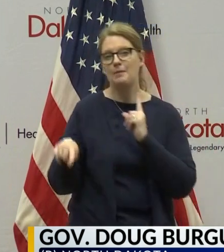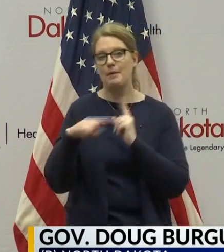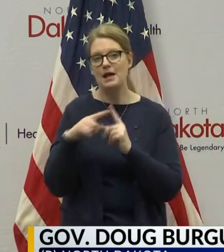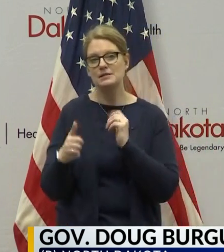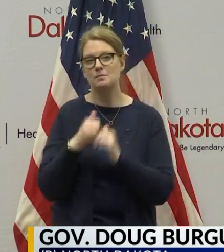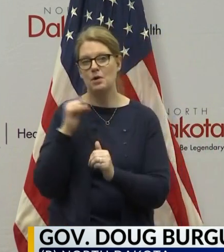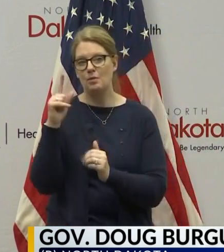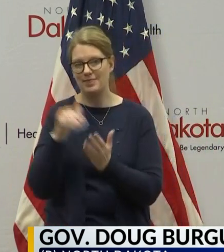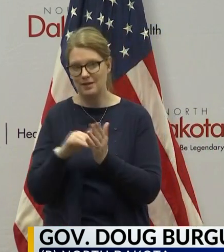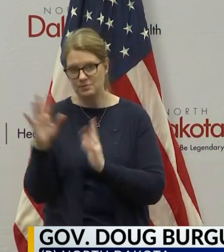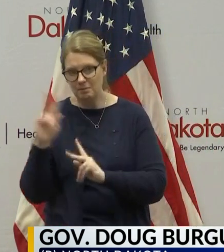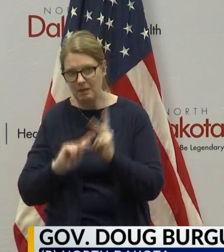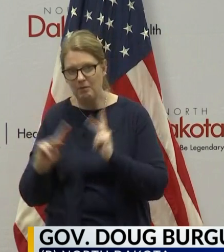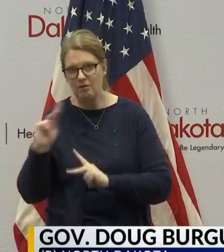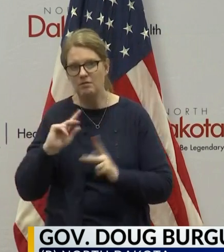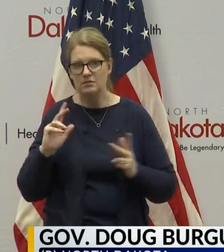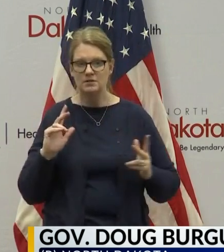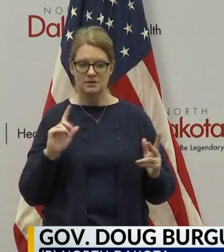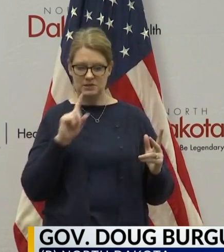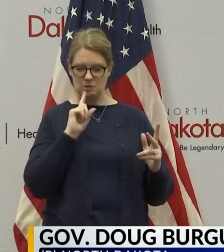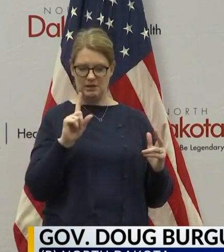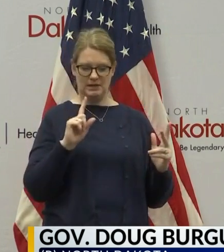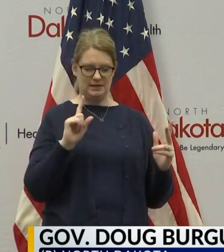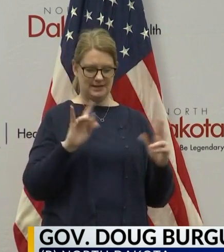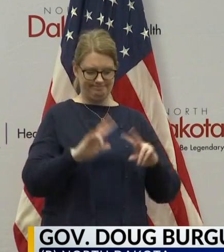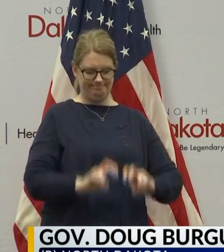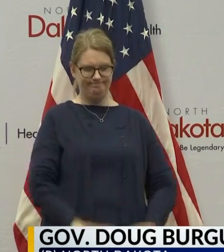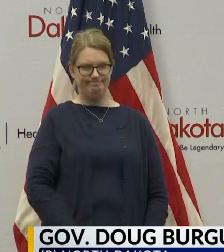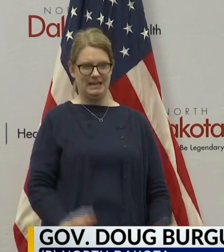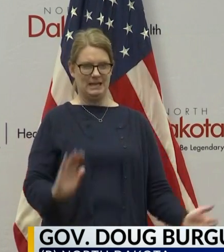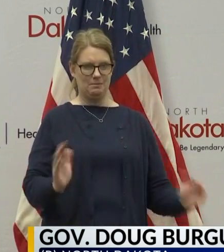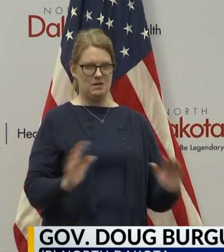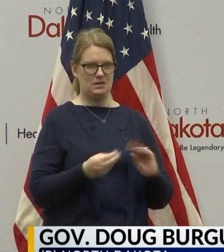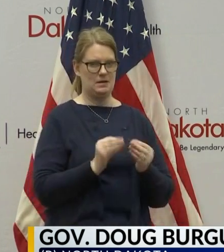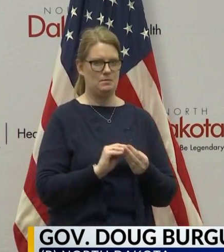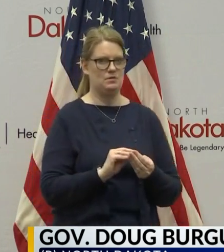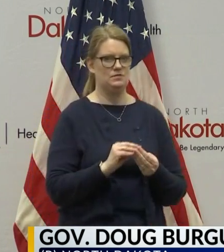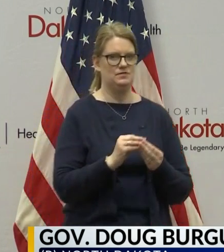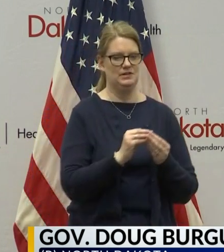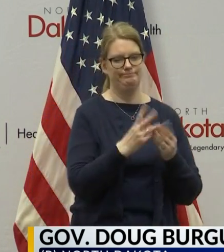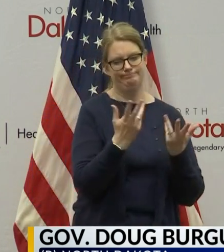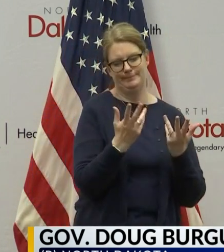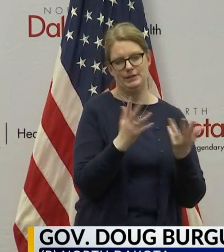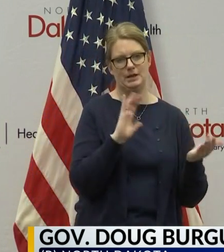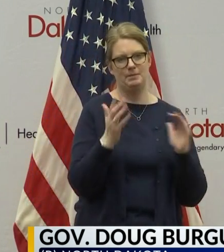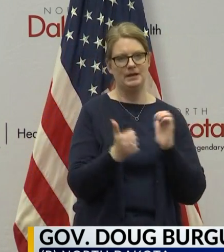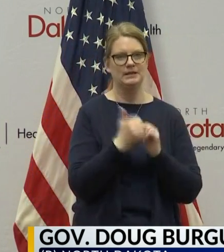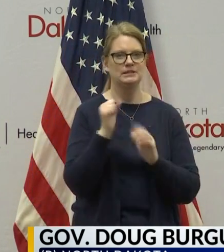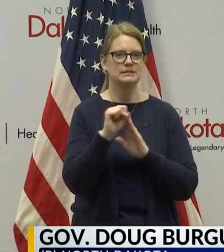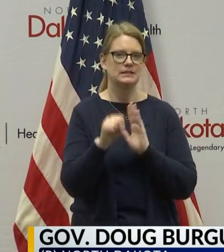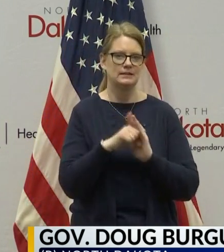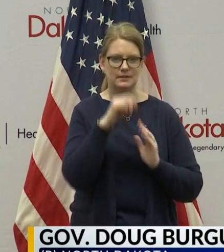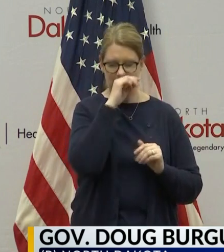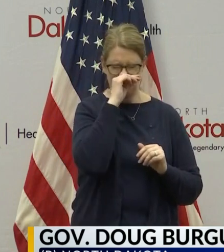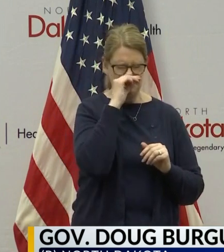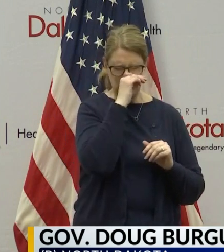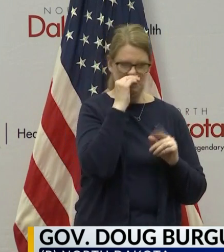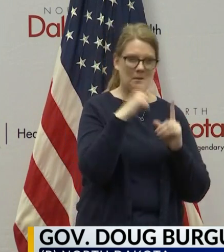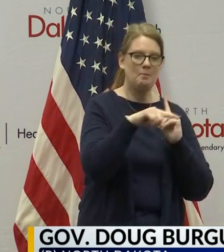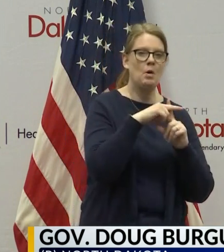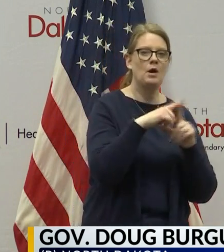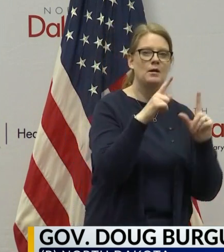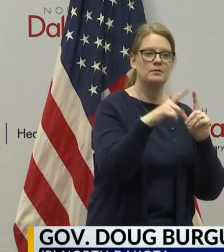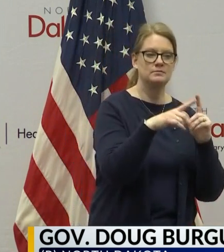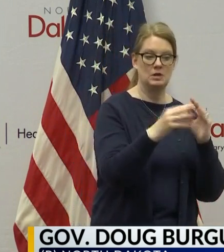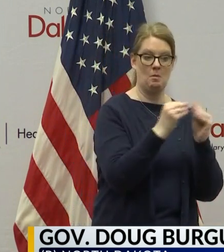capita to really, truly compare those numbers state to state. You know, because we, if we have more positives in other state, but we've done